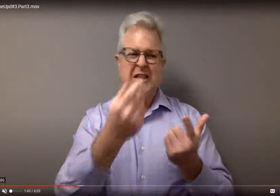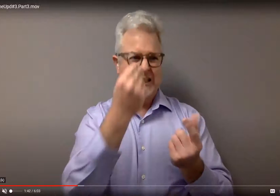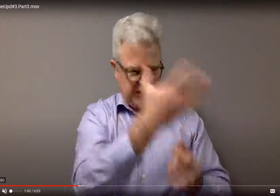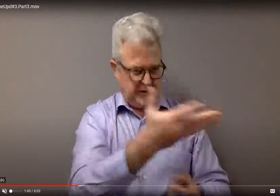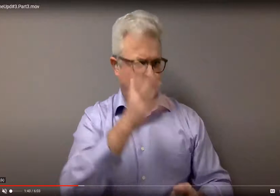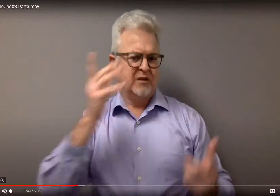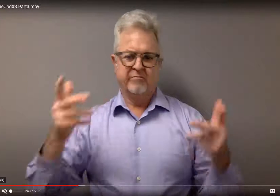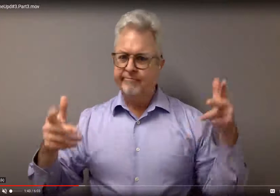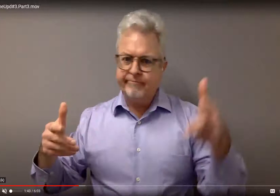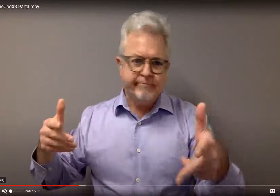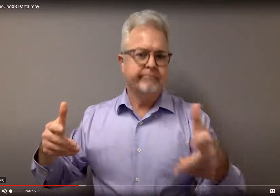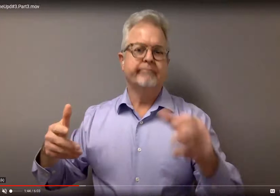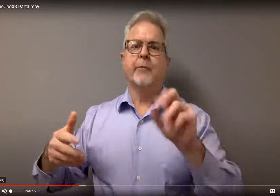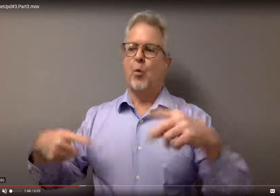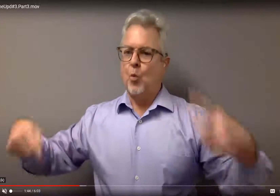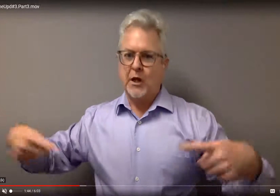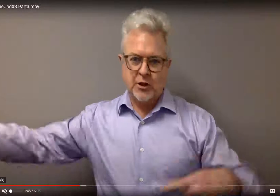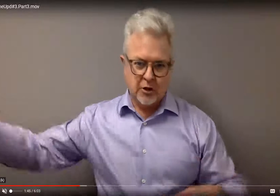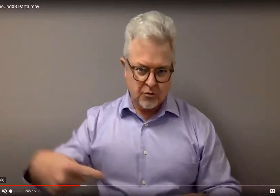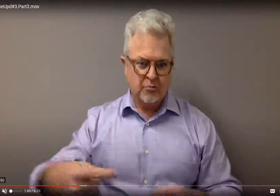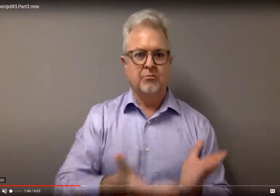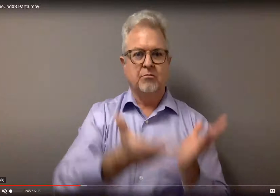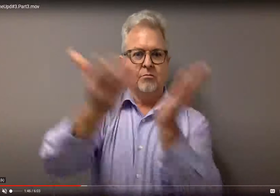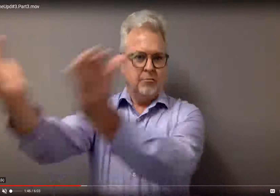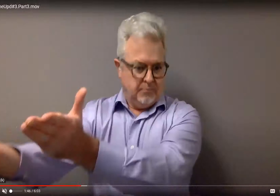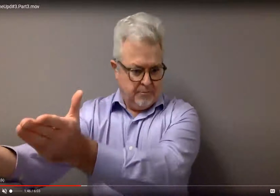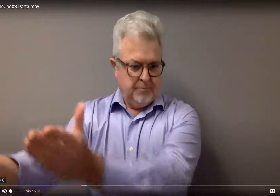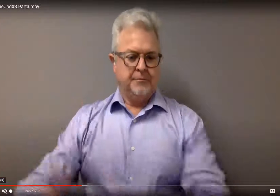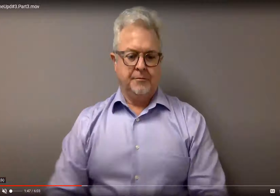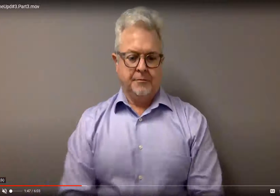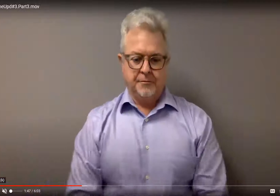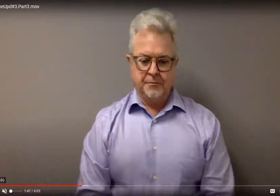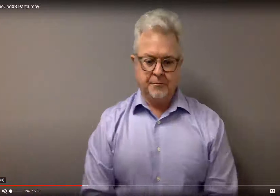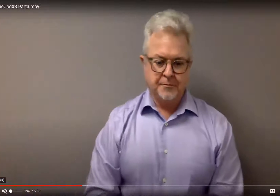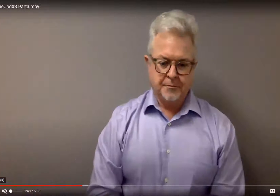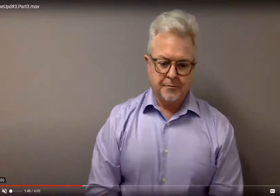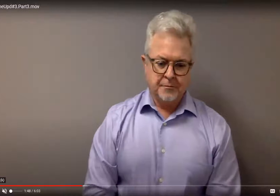so you can get a ride in a golf cart as well, and they will bring you into the location.